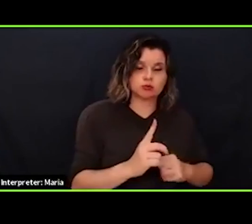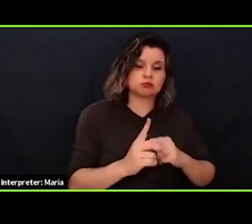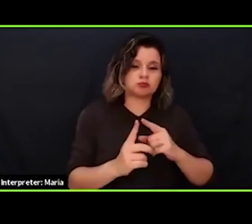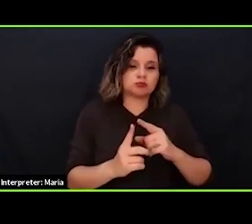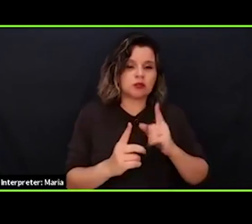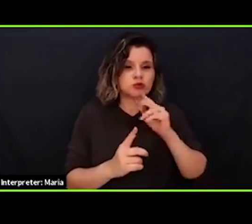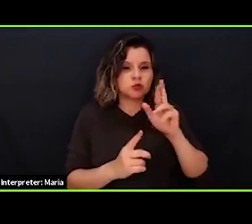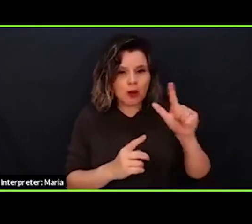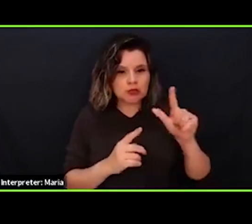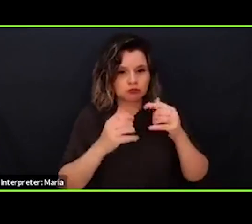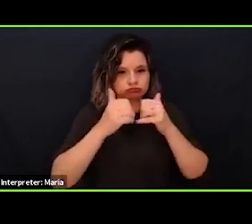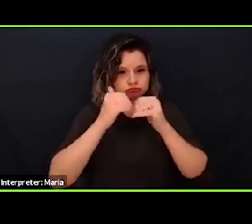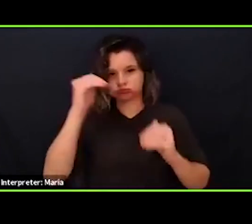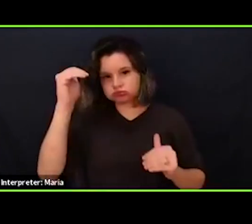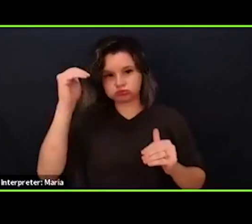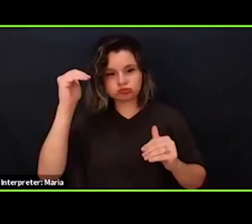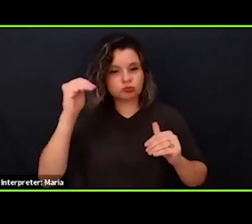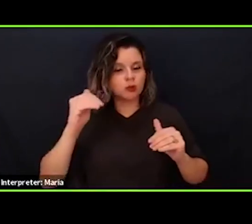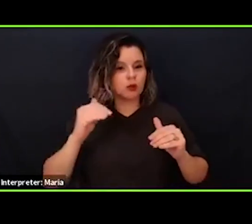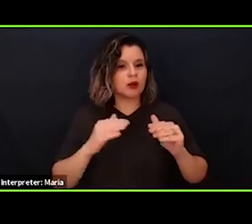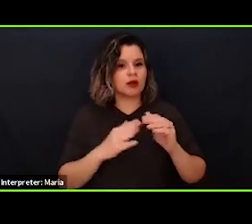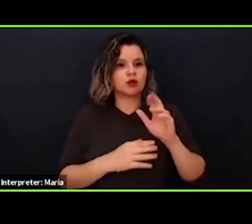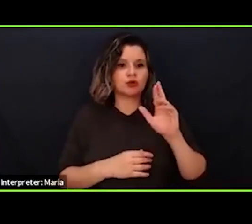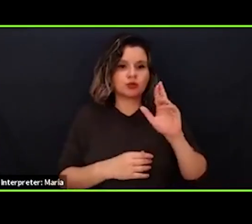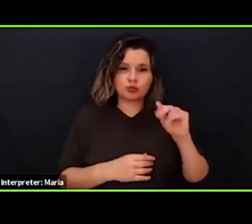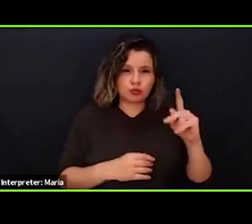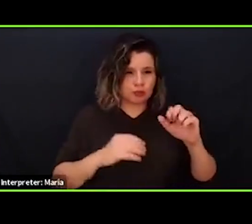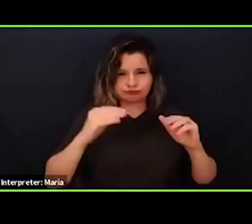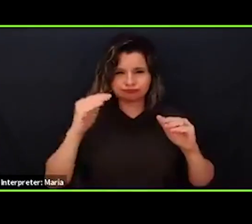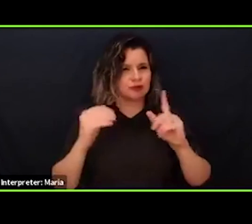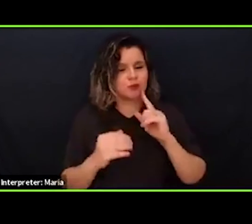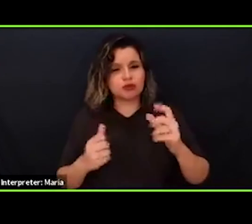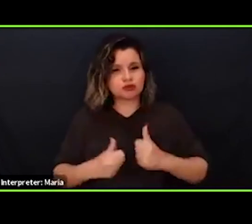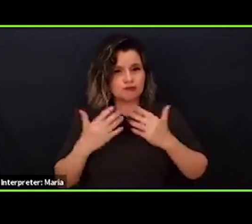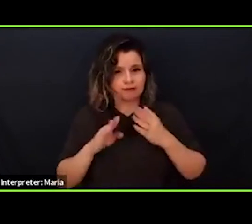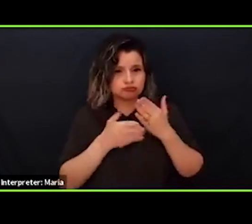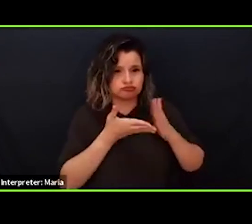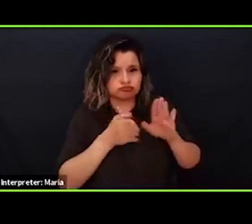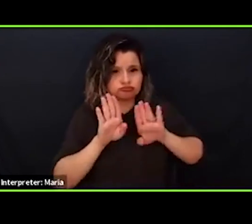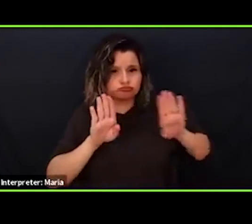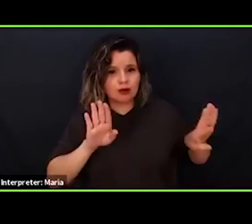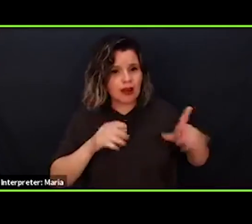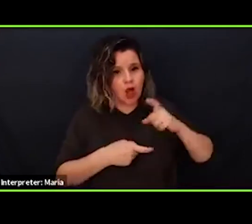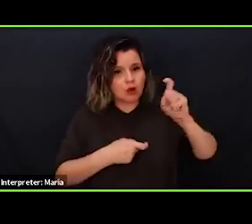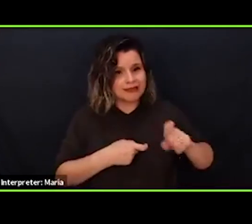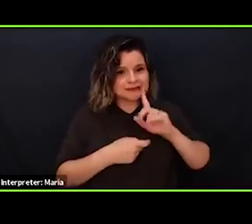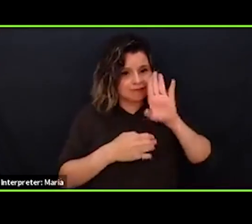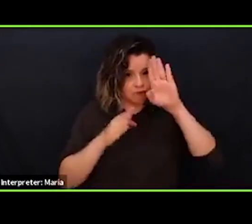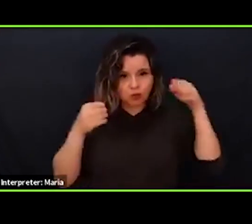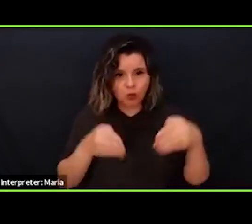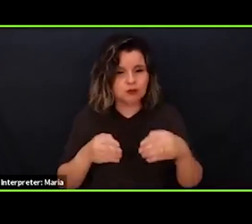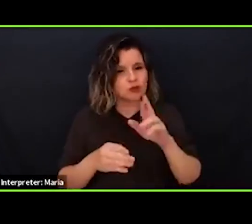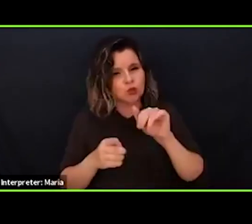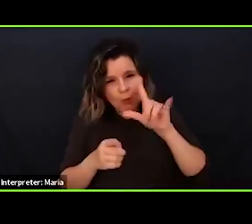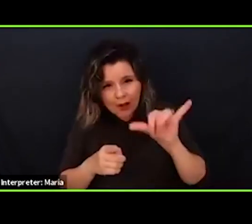racial disparities, soaring recidivism rates, and with the survivors on the sidelines, our needs never centered and rarely, if